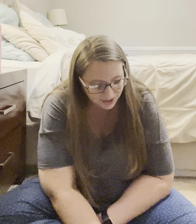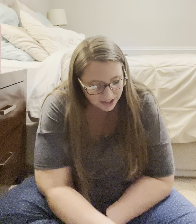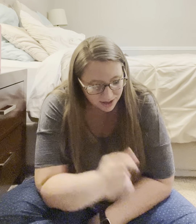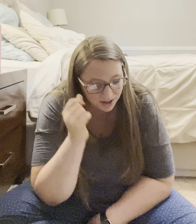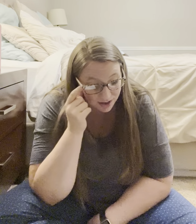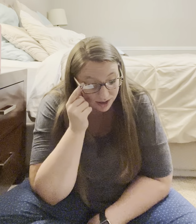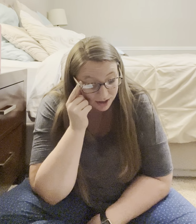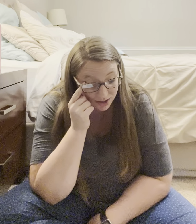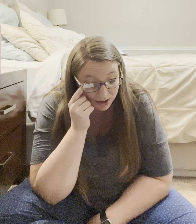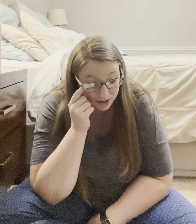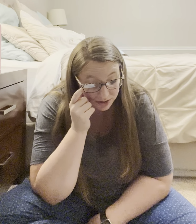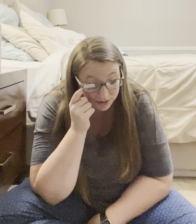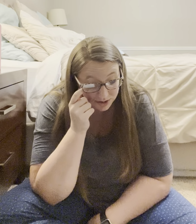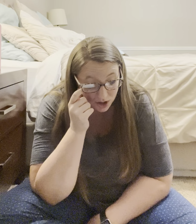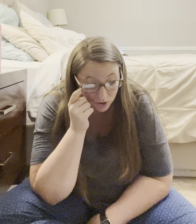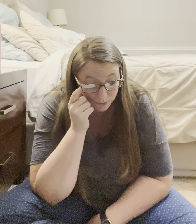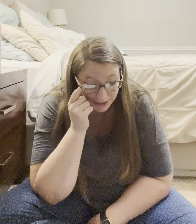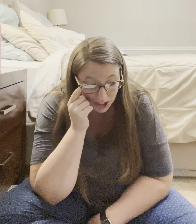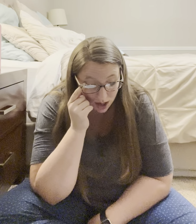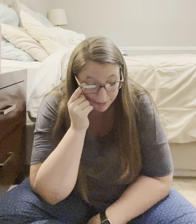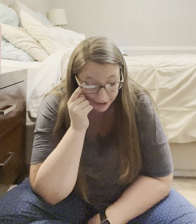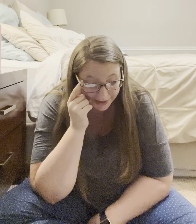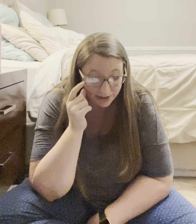Uh. No. Me not married.